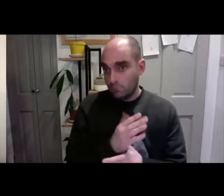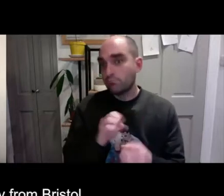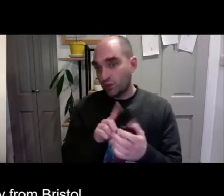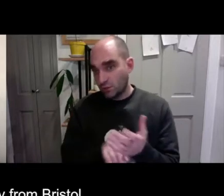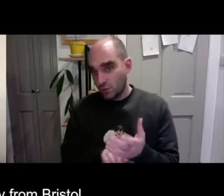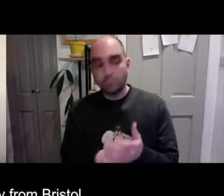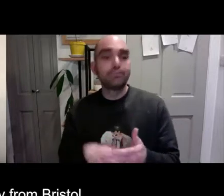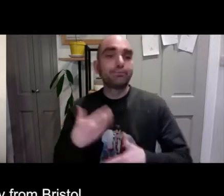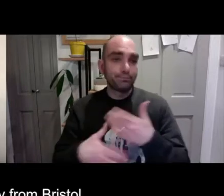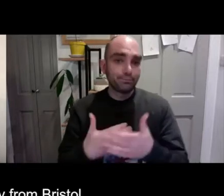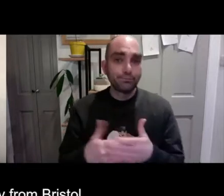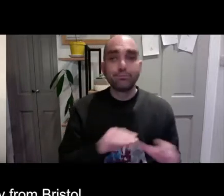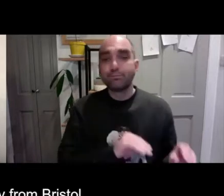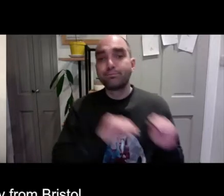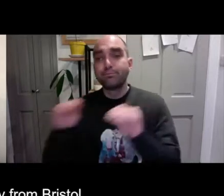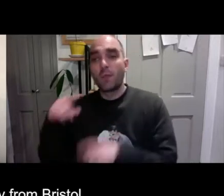I'm originally from Bristol.